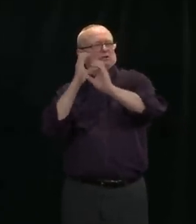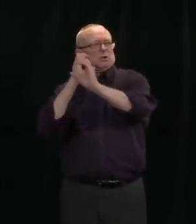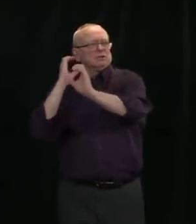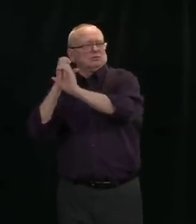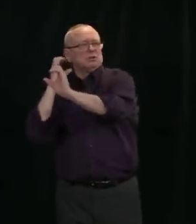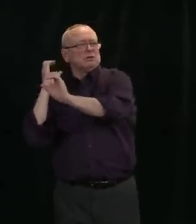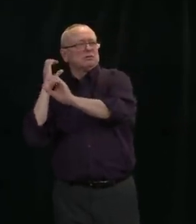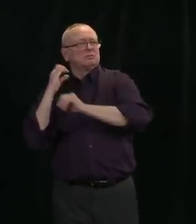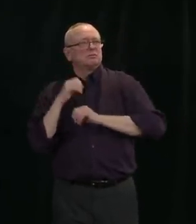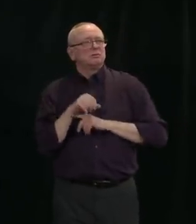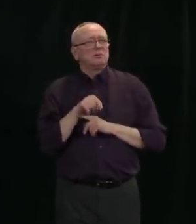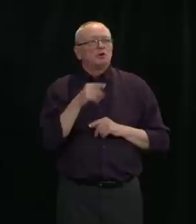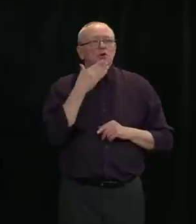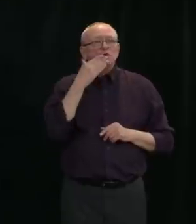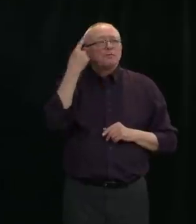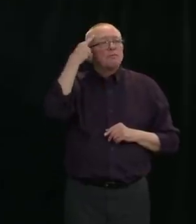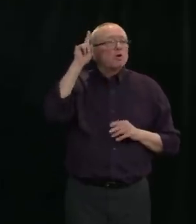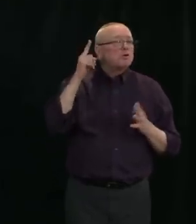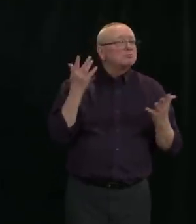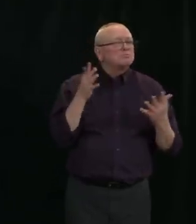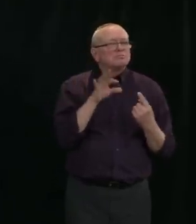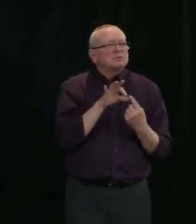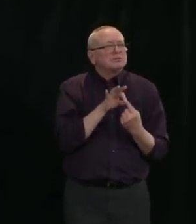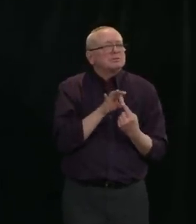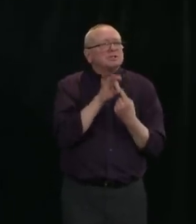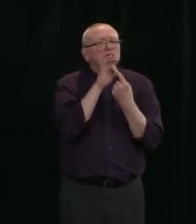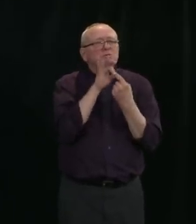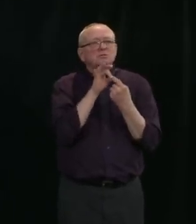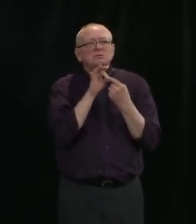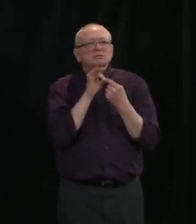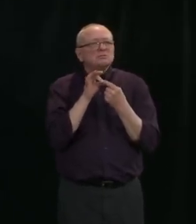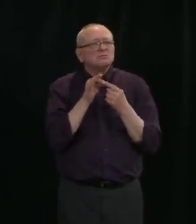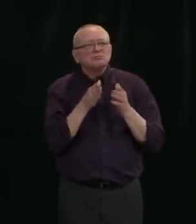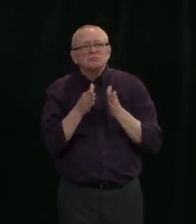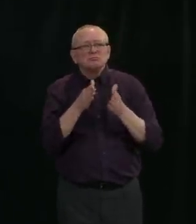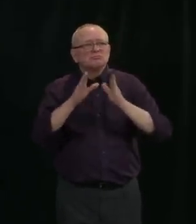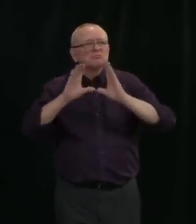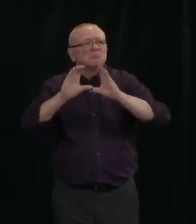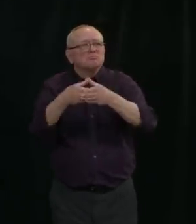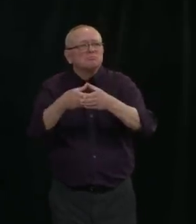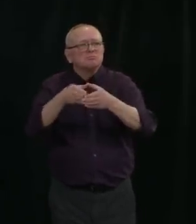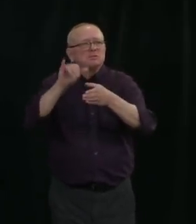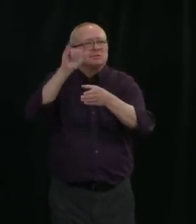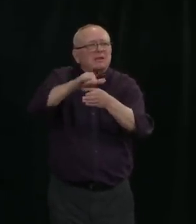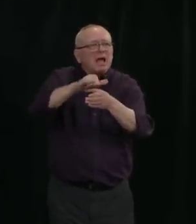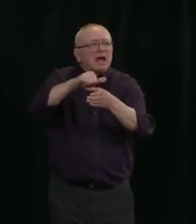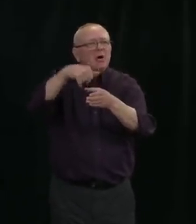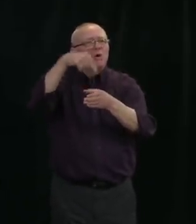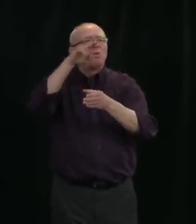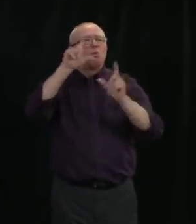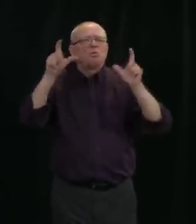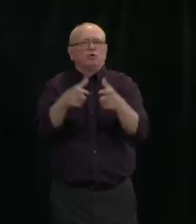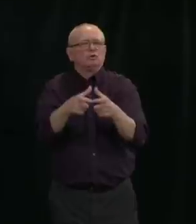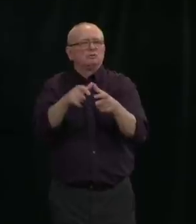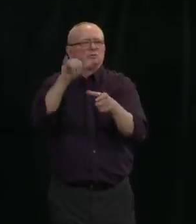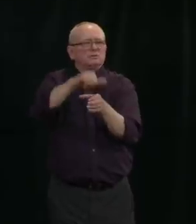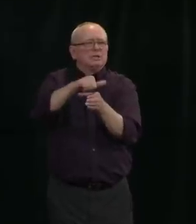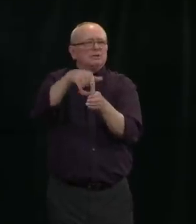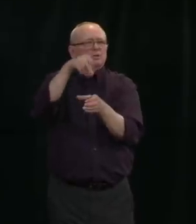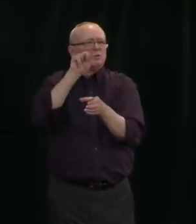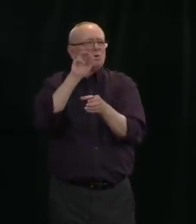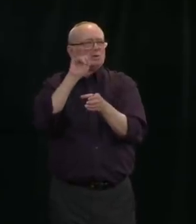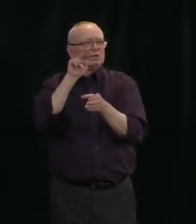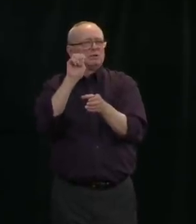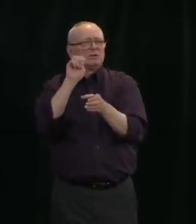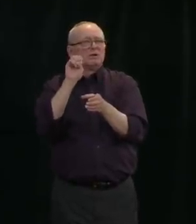rural and remote areas, without adequate medical facilities. Another very helpful homegrown offer that quickly blossomed into a huge